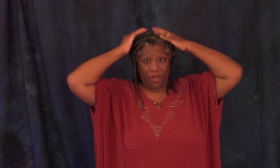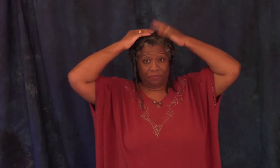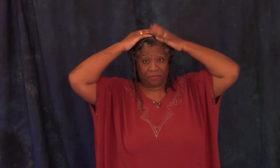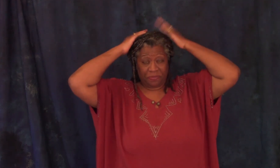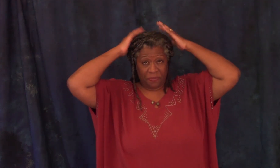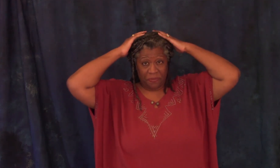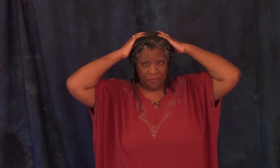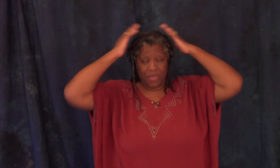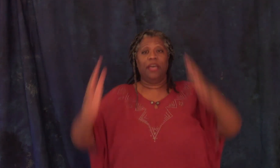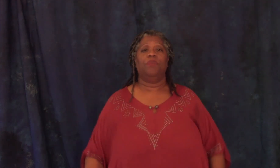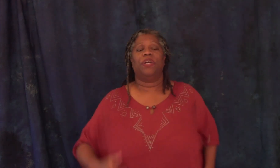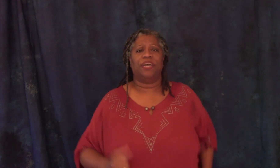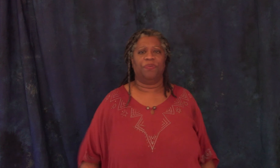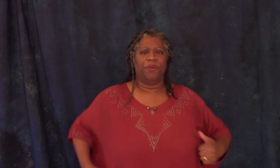and he went on down the road